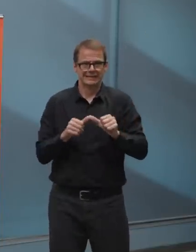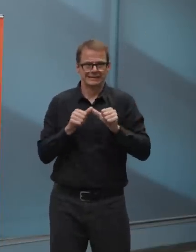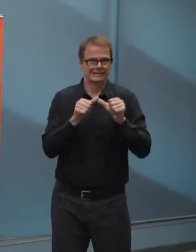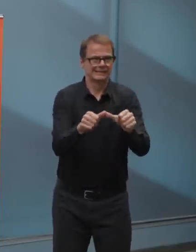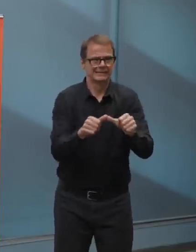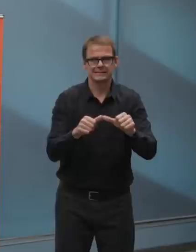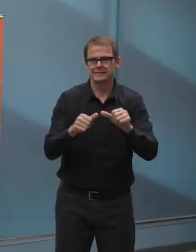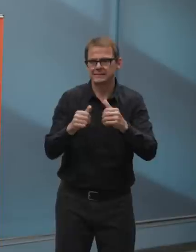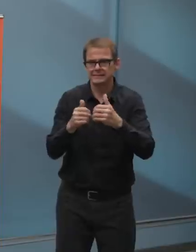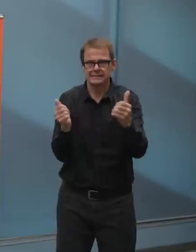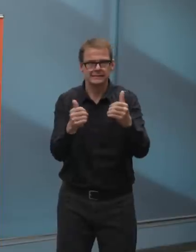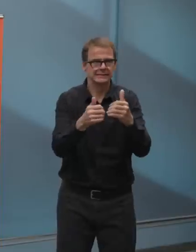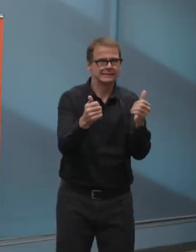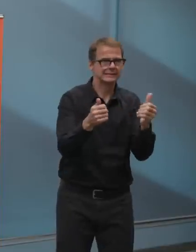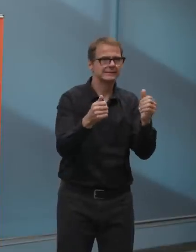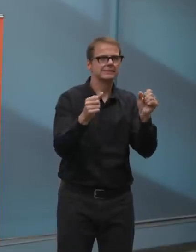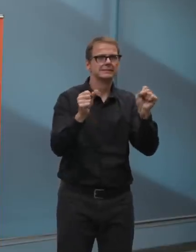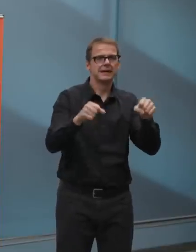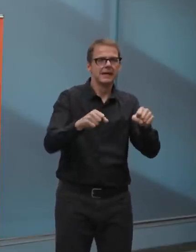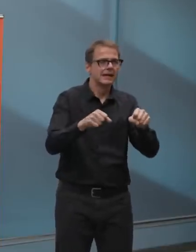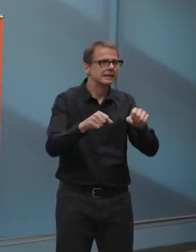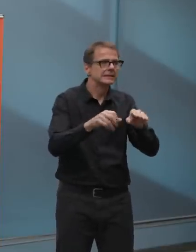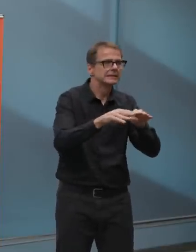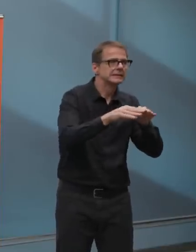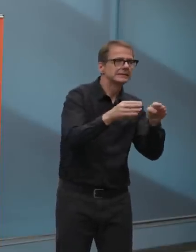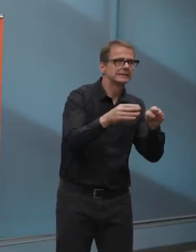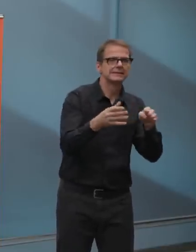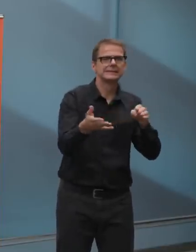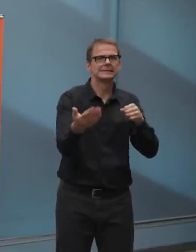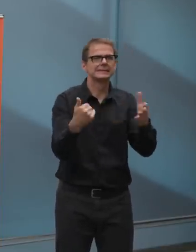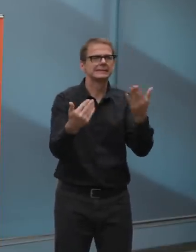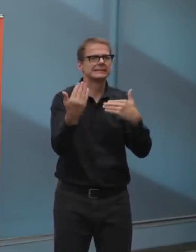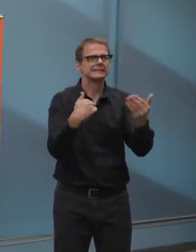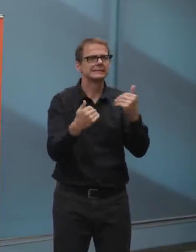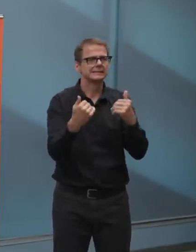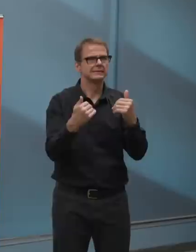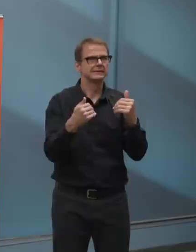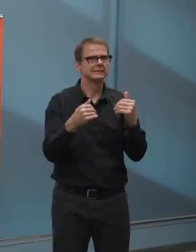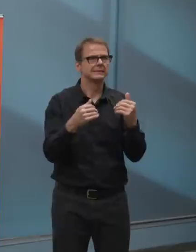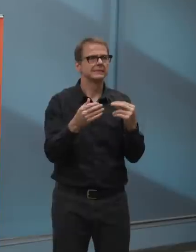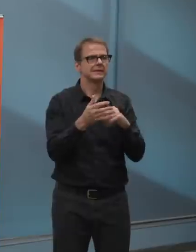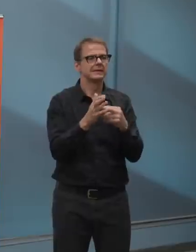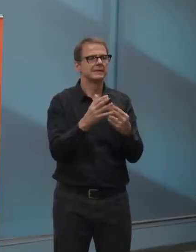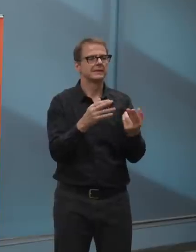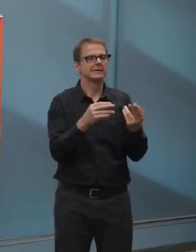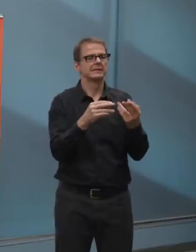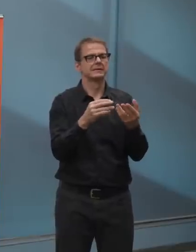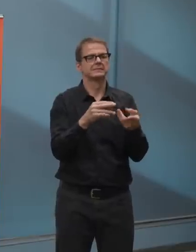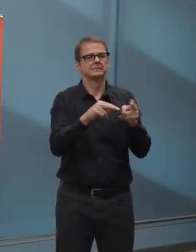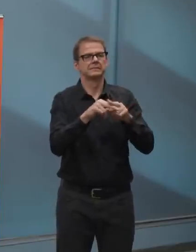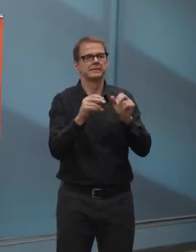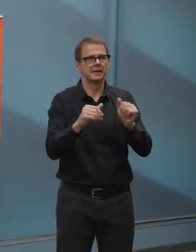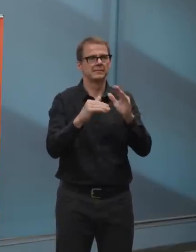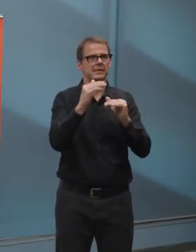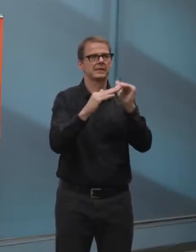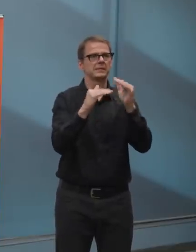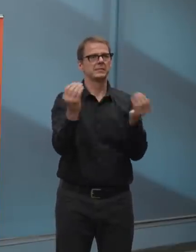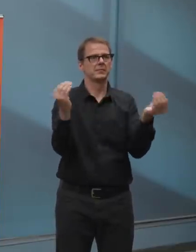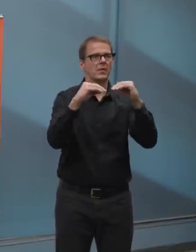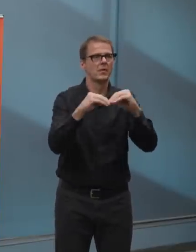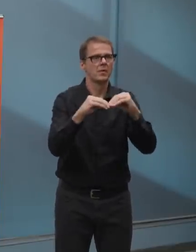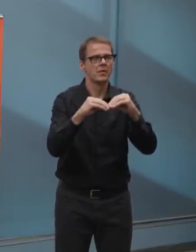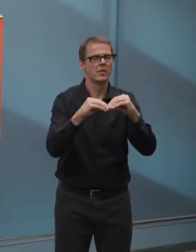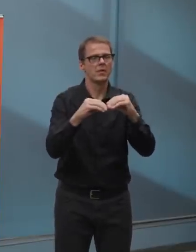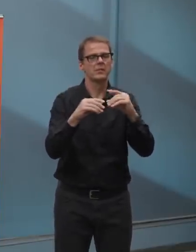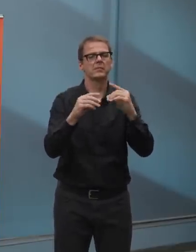to invite people back and resume their ridership and rebuild it, uh, patiently over time until there's a vaccine and people